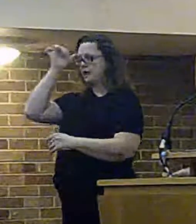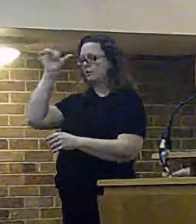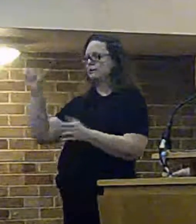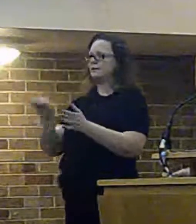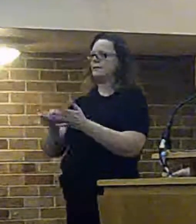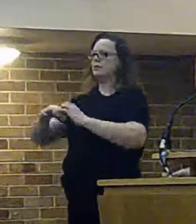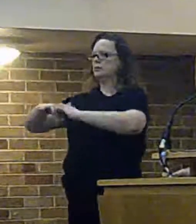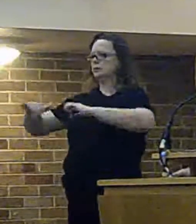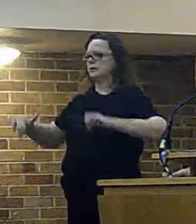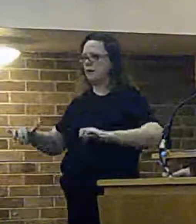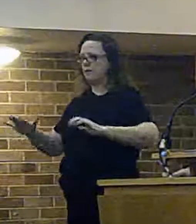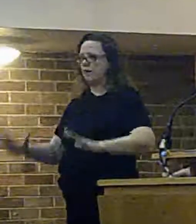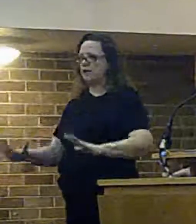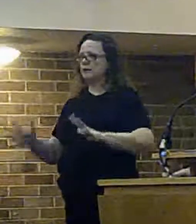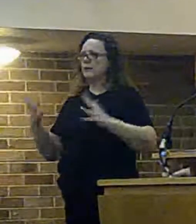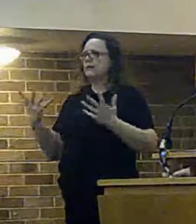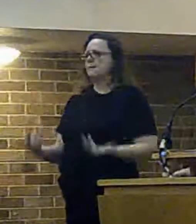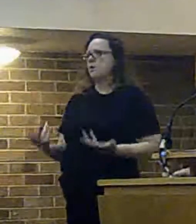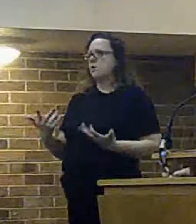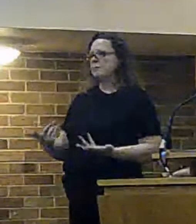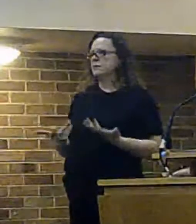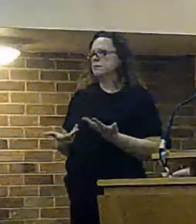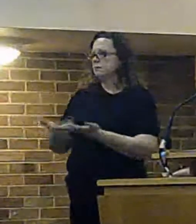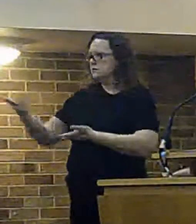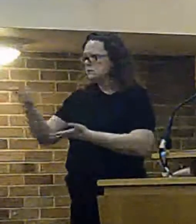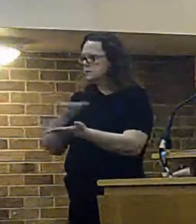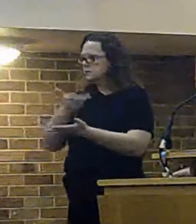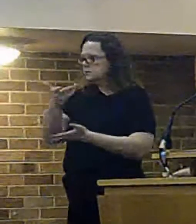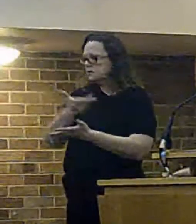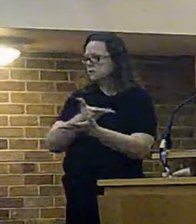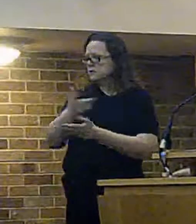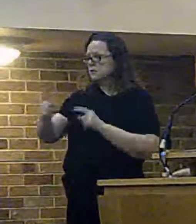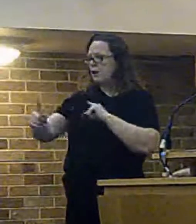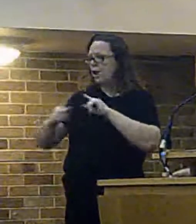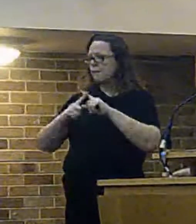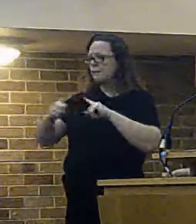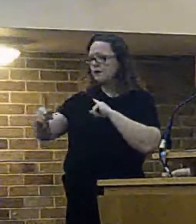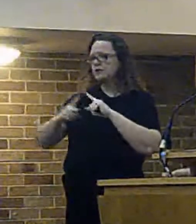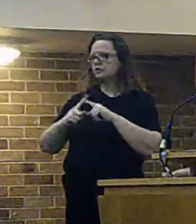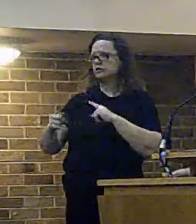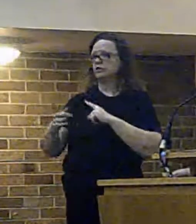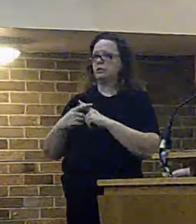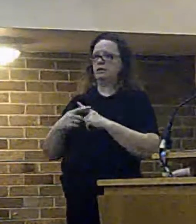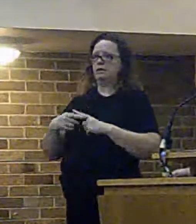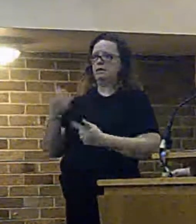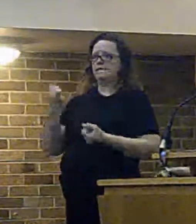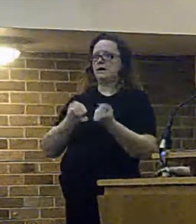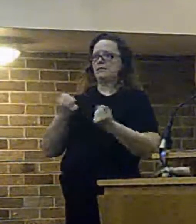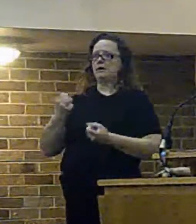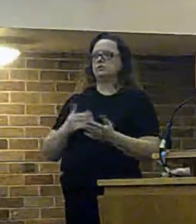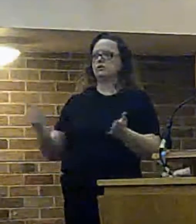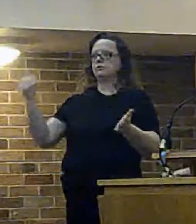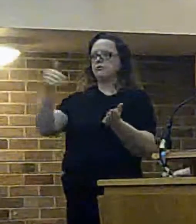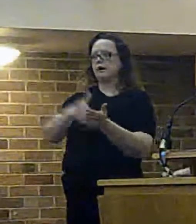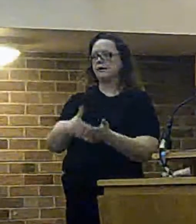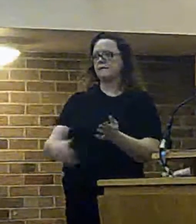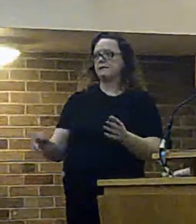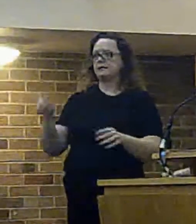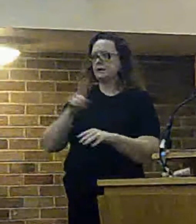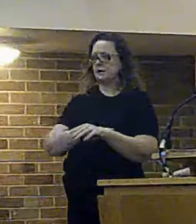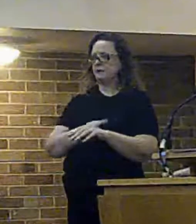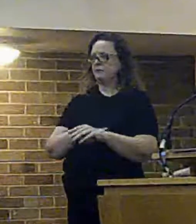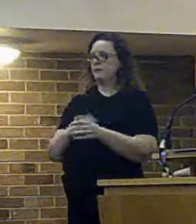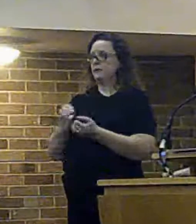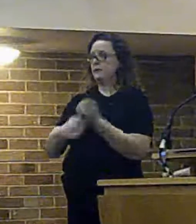understand the depth of feeling in relation to the the the issue in particular in greeze we absolutely understand